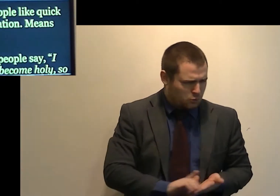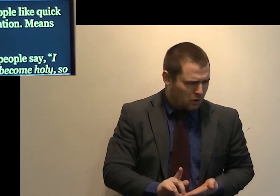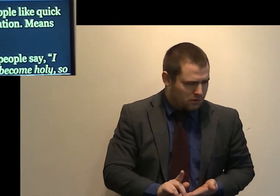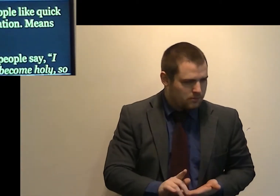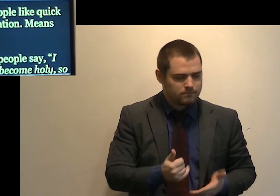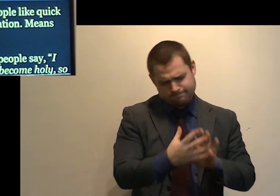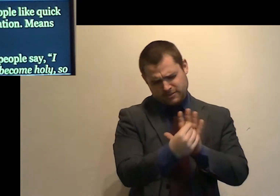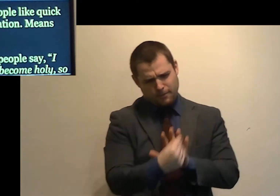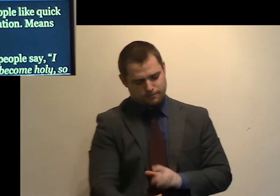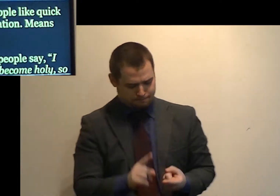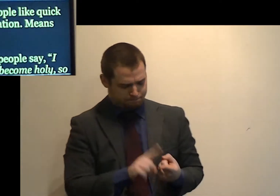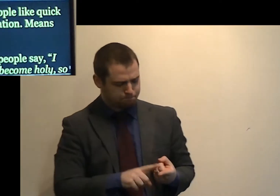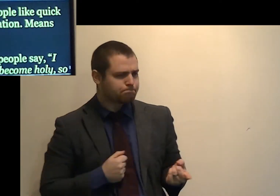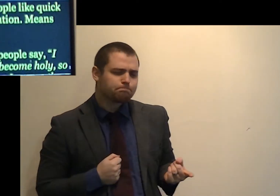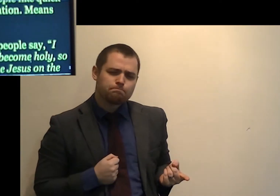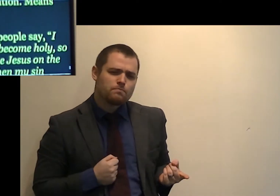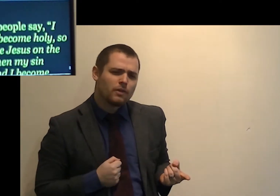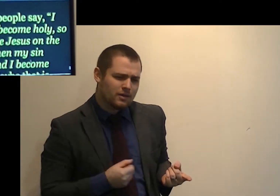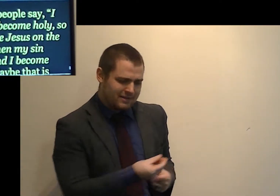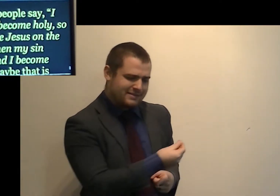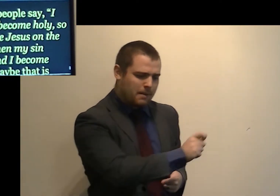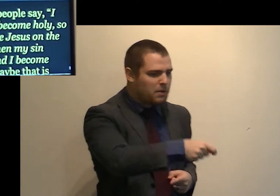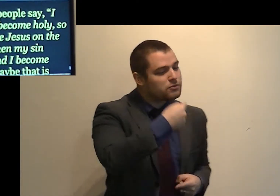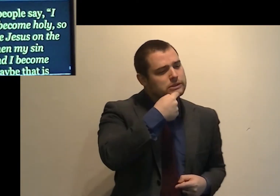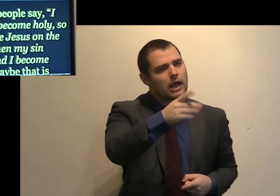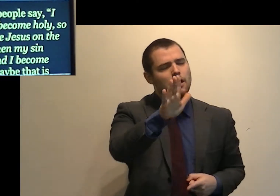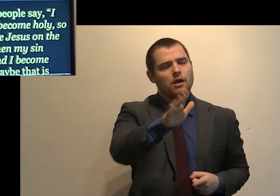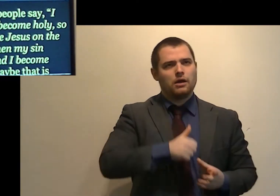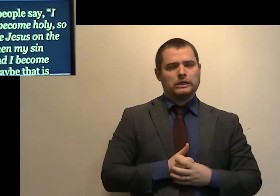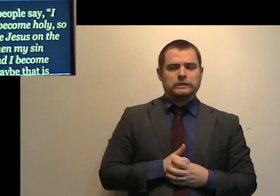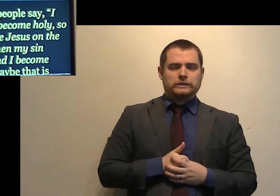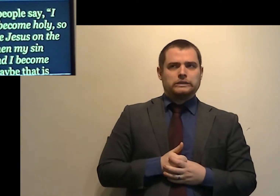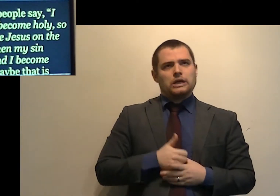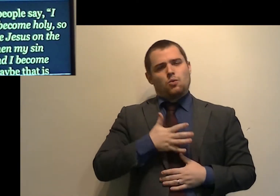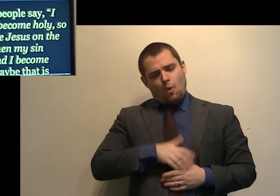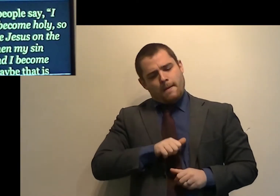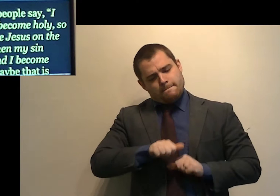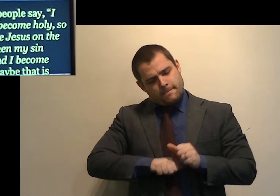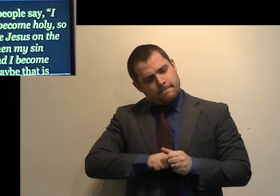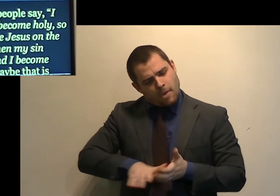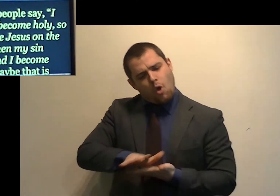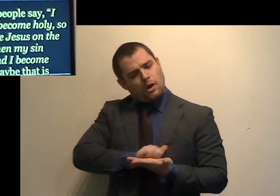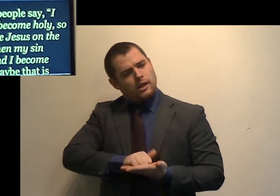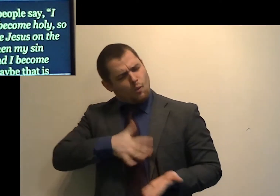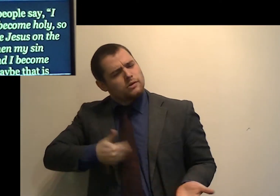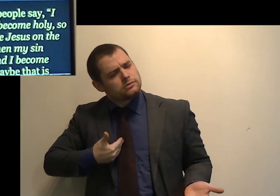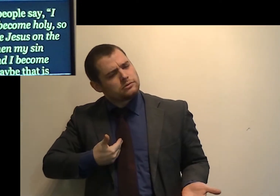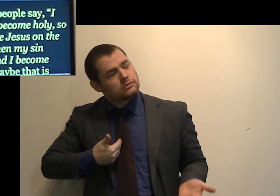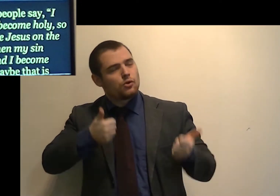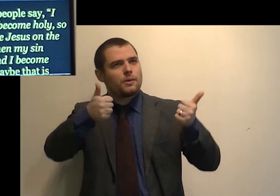Number one, some people say, I want to become holy, so I imagine Jesus